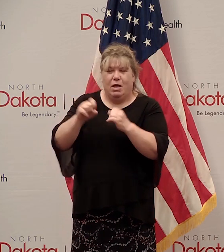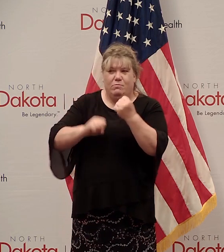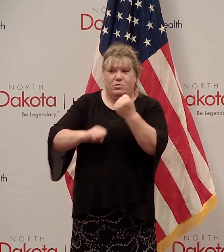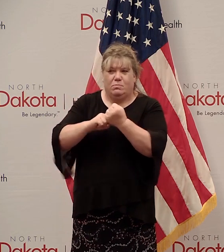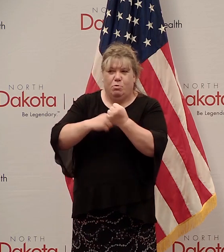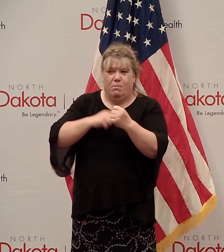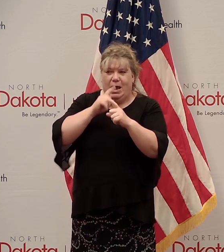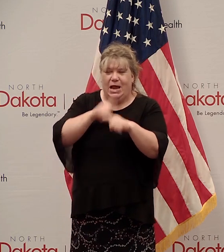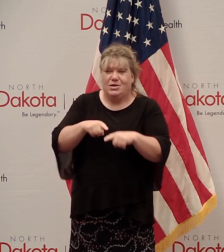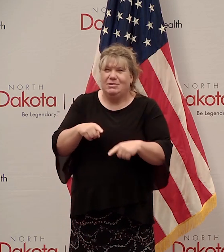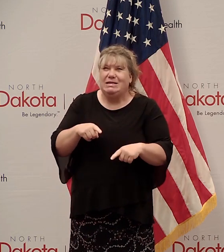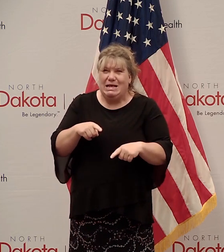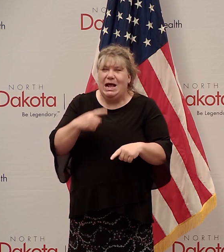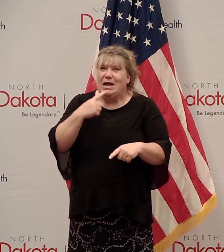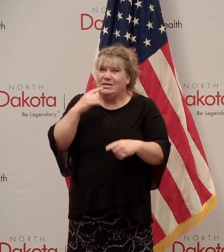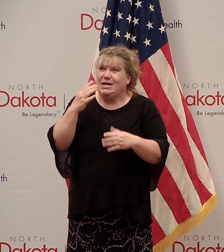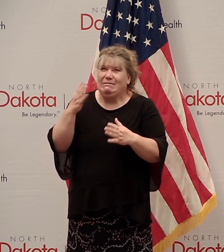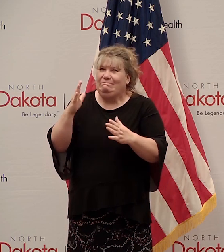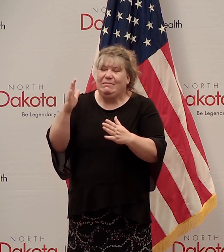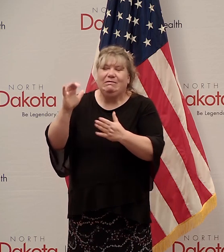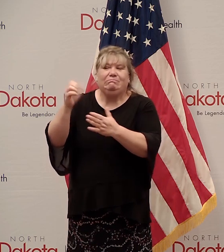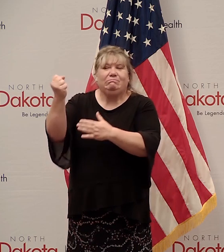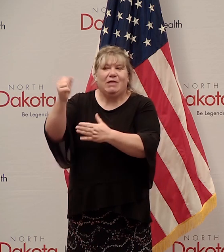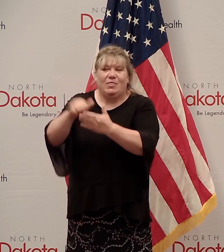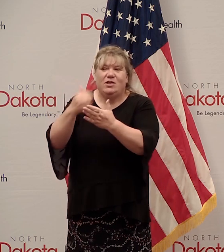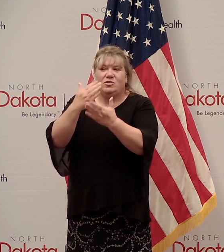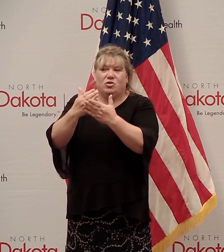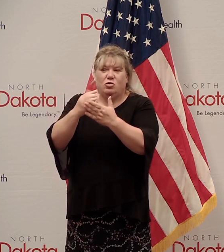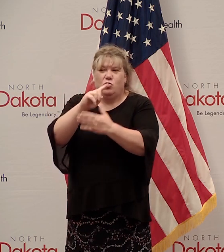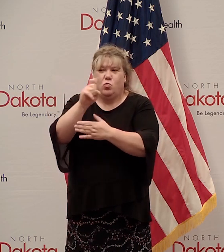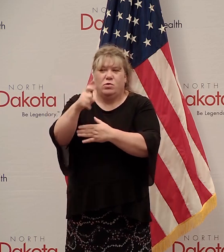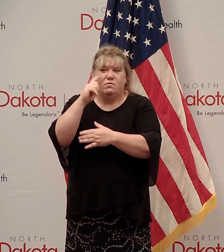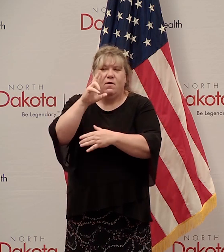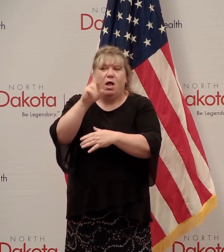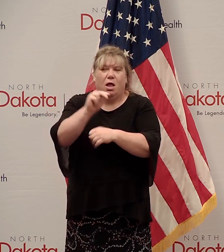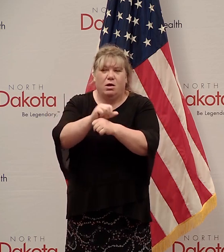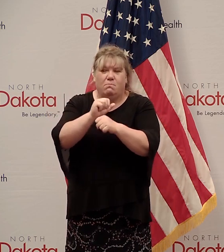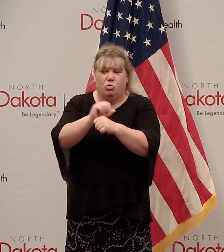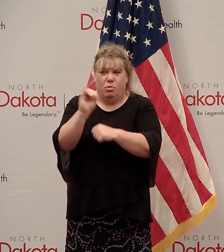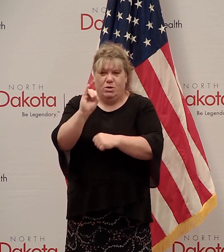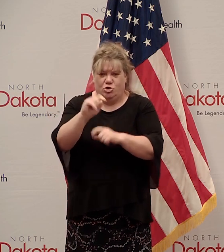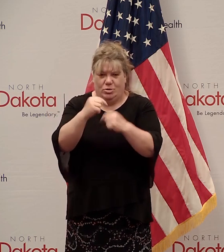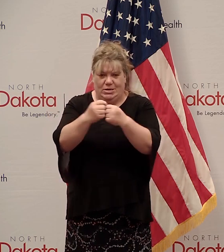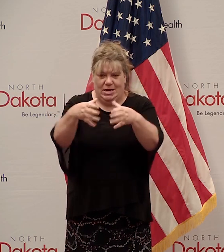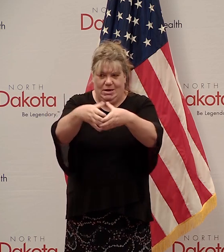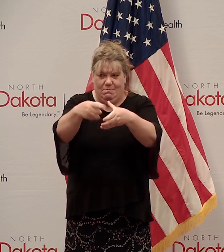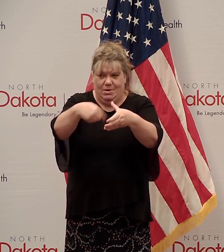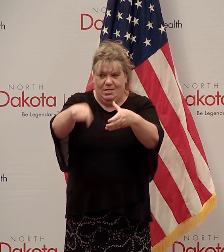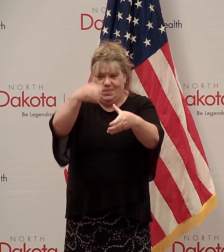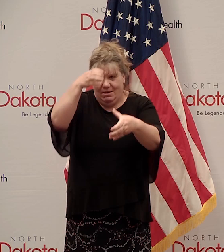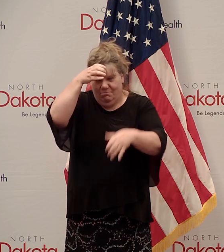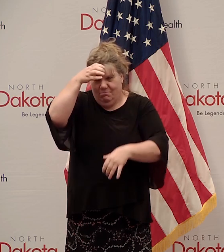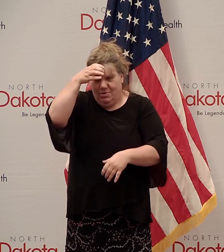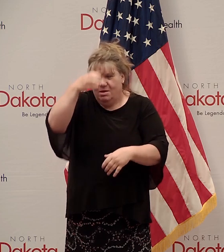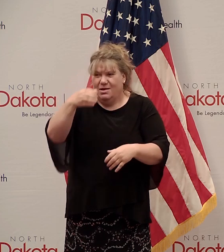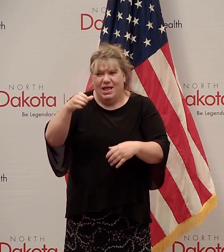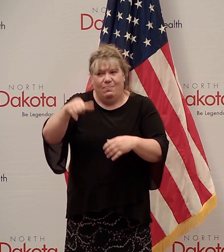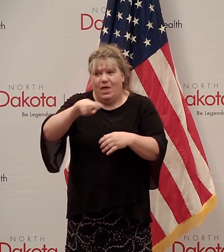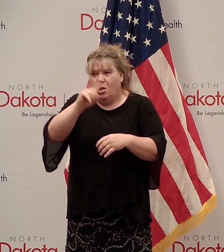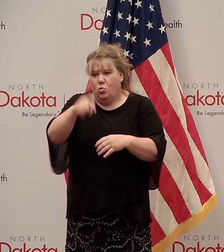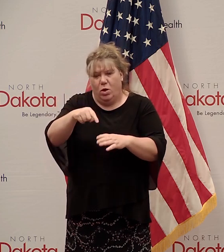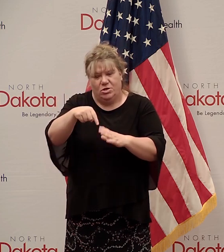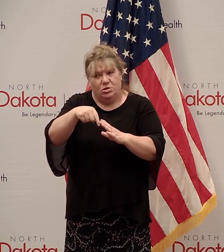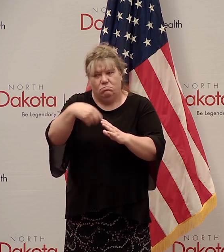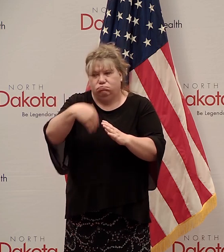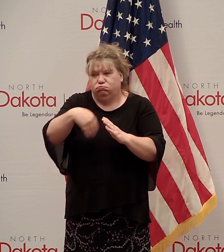will I would say that's probably a good question for our unemployment insurance team. I think that because it's the depth of the question is on the